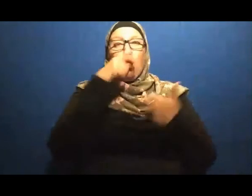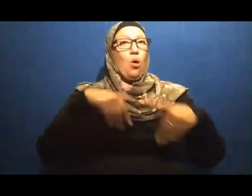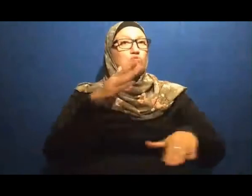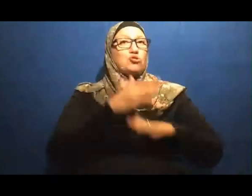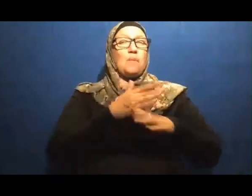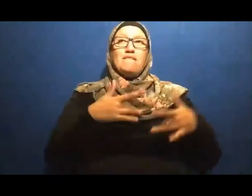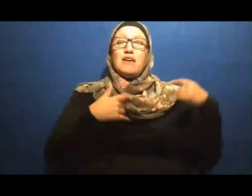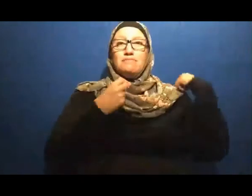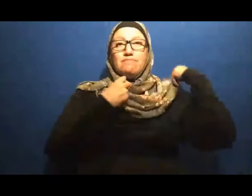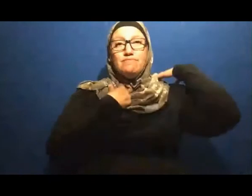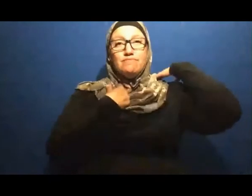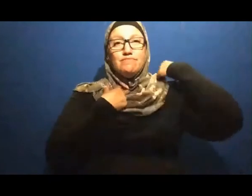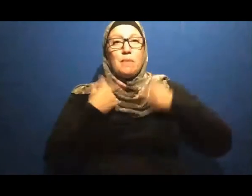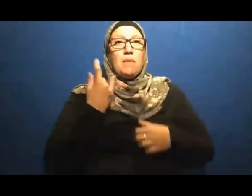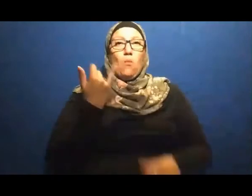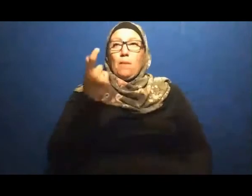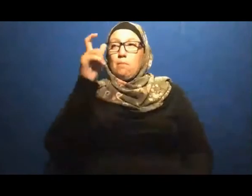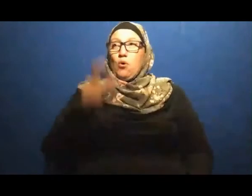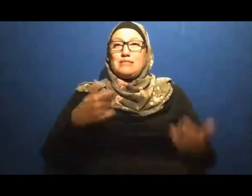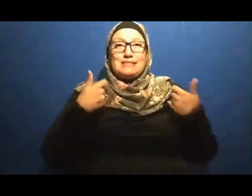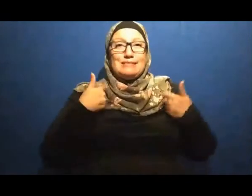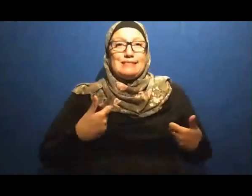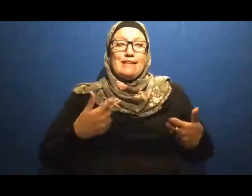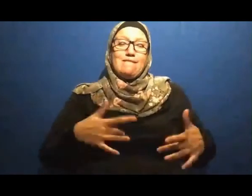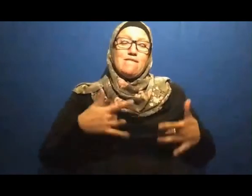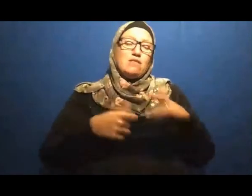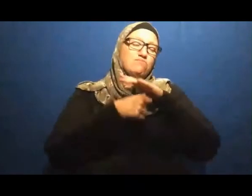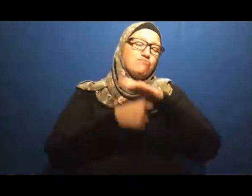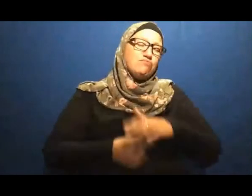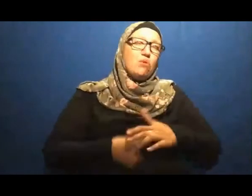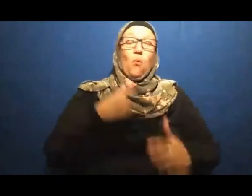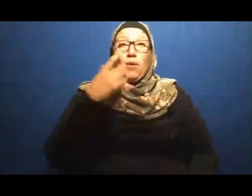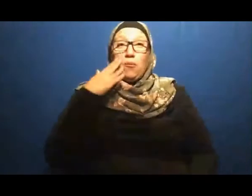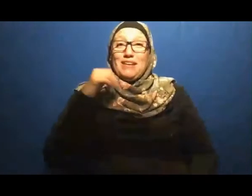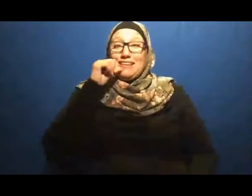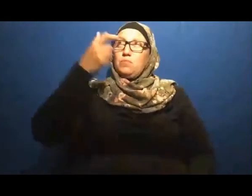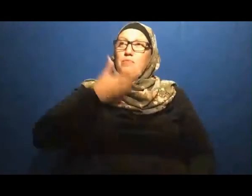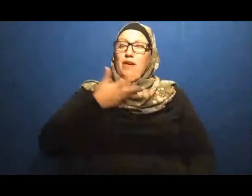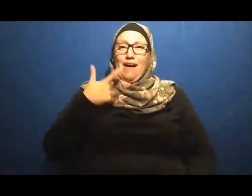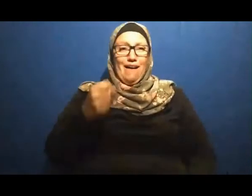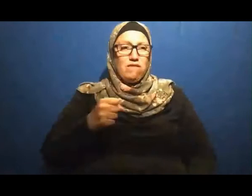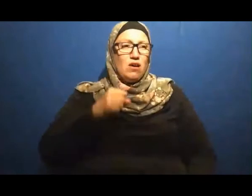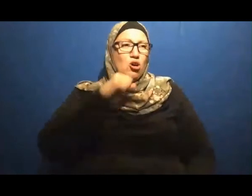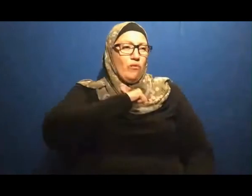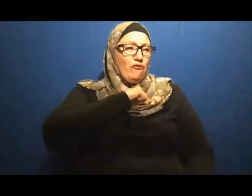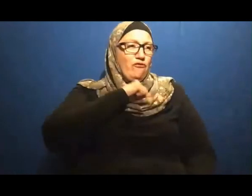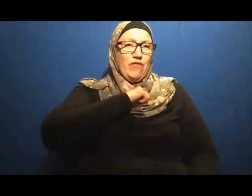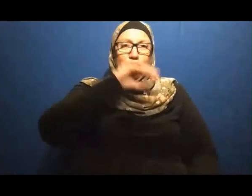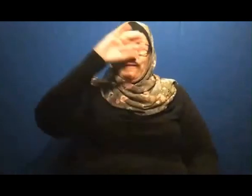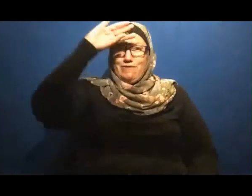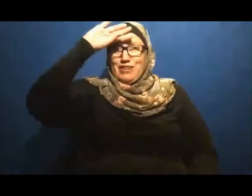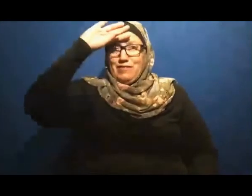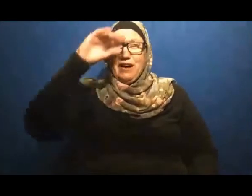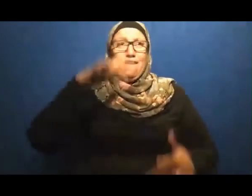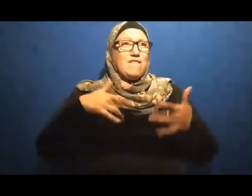gets sick And feels down A lady was telling Me yesterday That she has Some symptoms Of coronavirus And she started Panicking